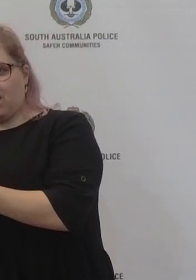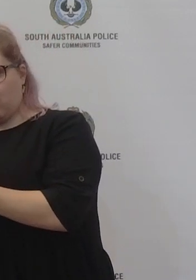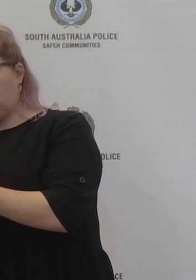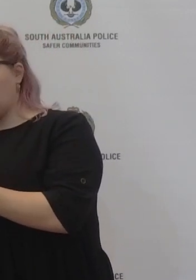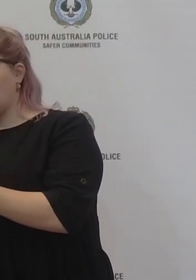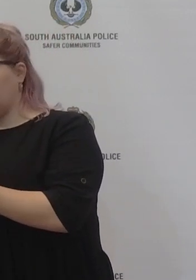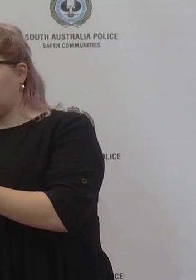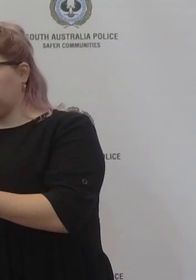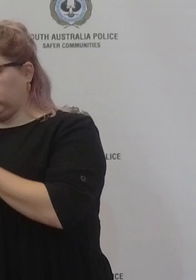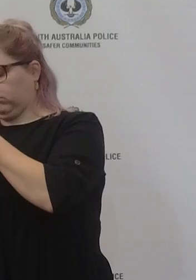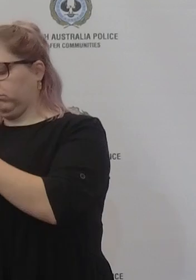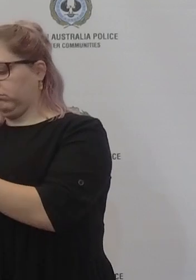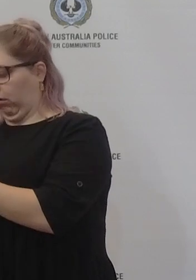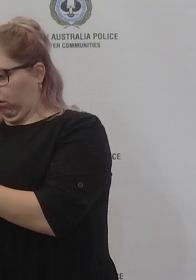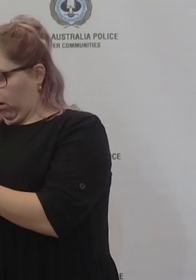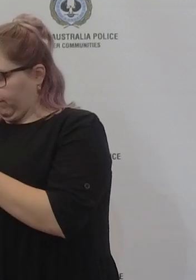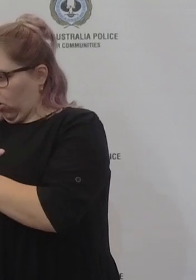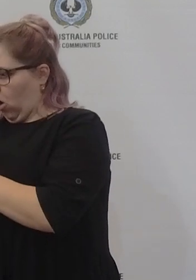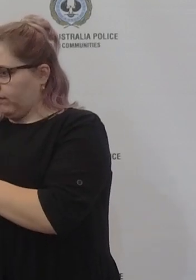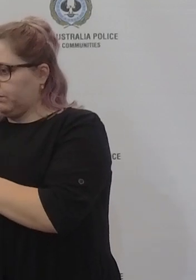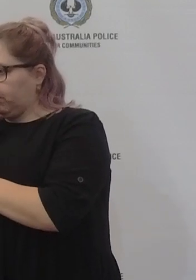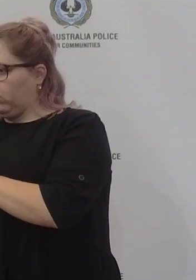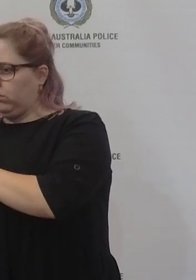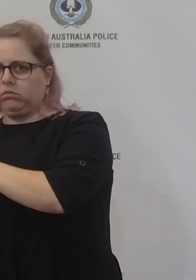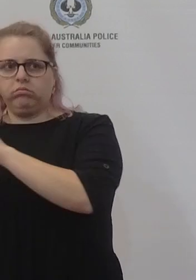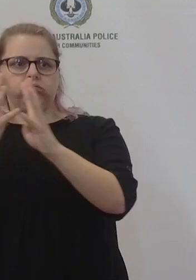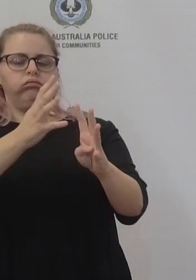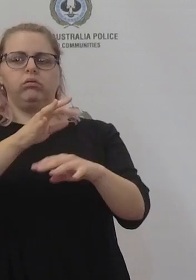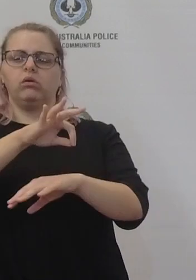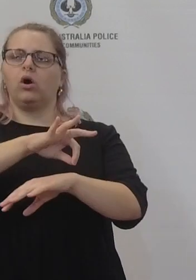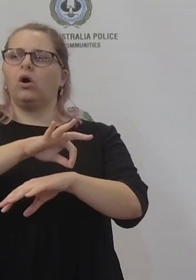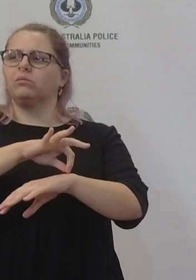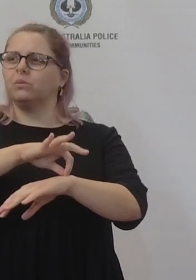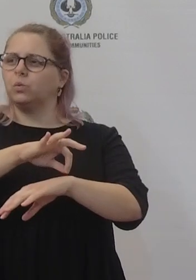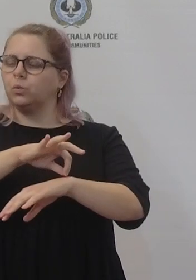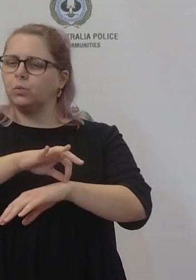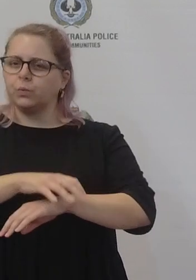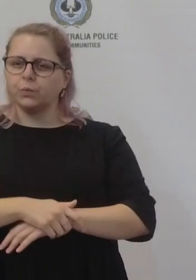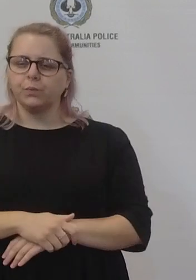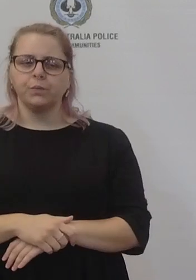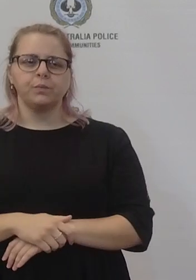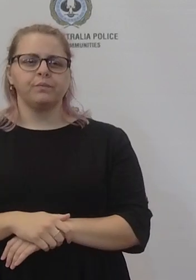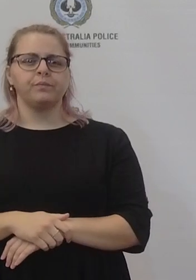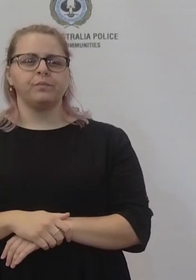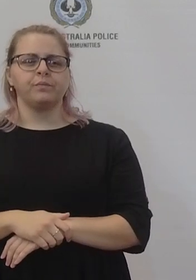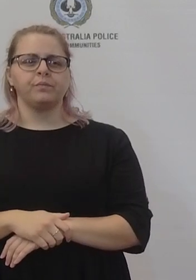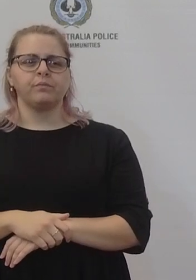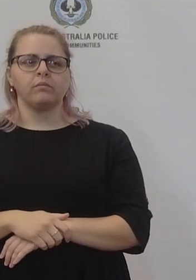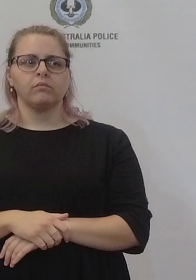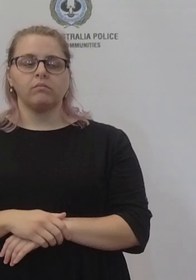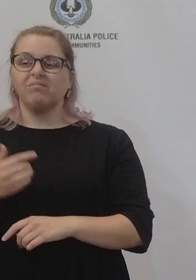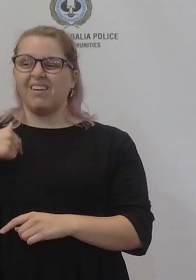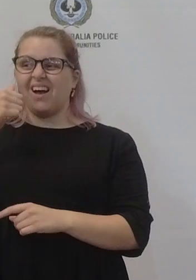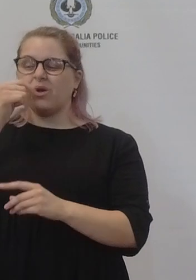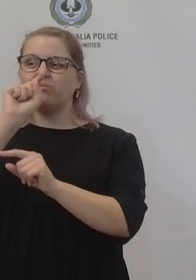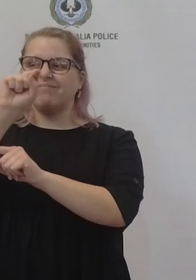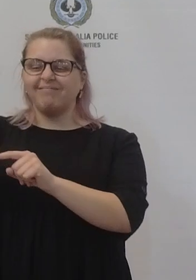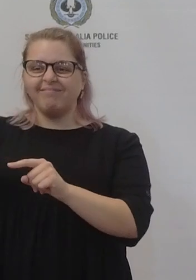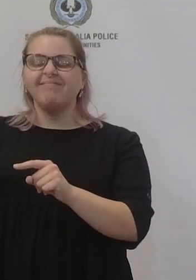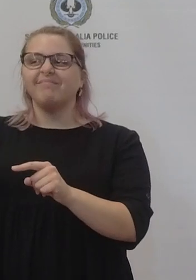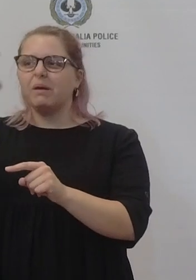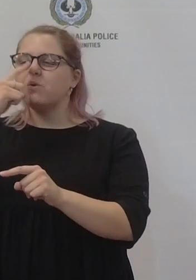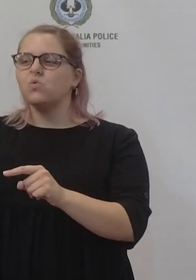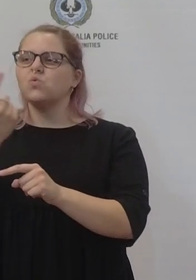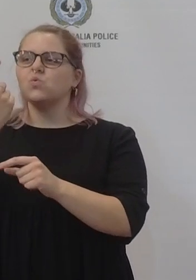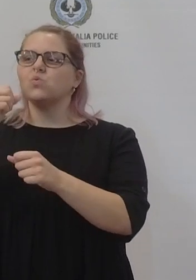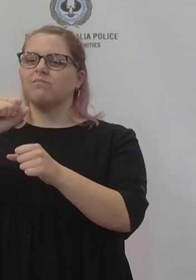PCR and many people there's quite a number of um people that I know who have had COVID recently and they've been really quite sick and have had to spend a number of